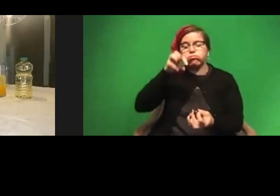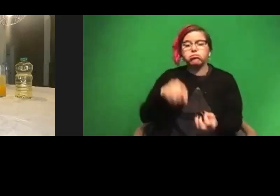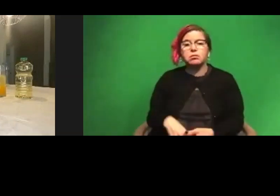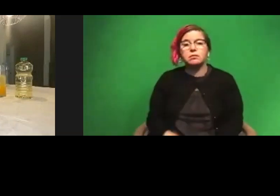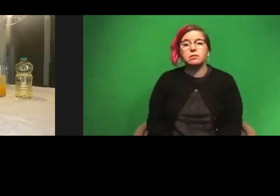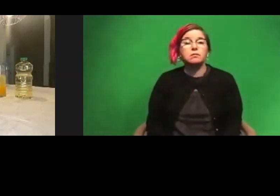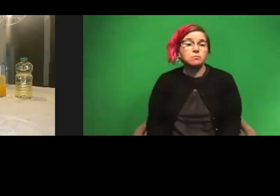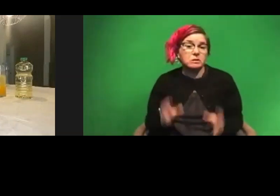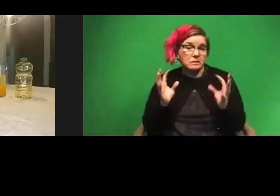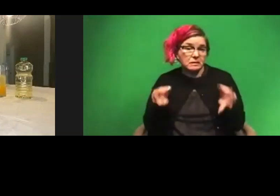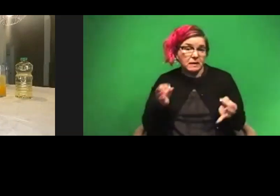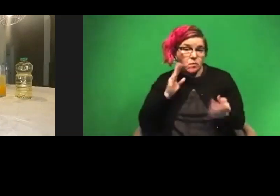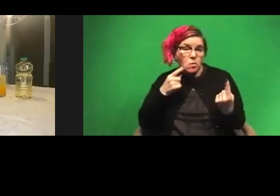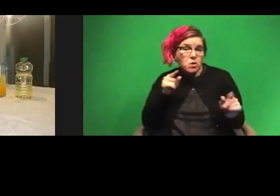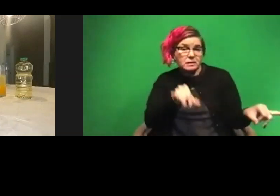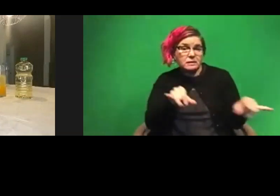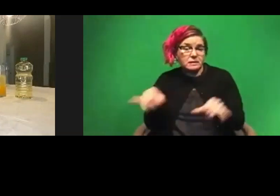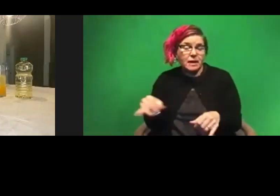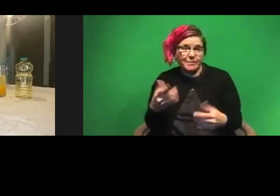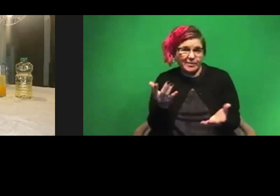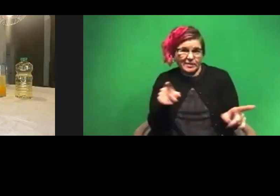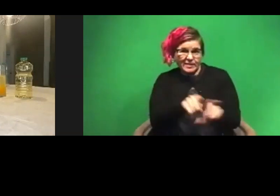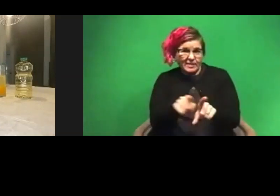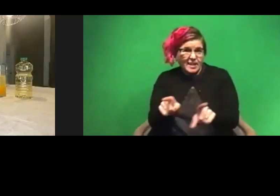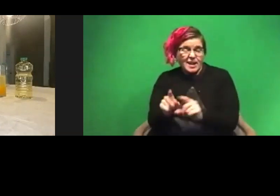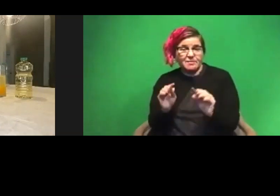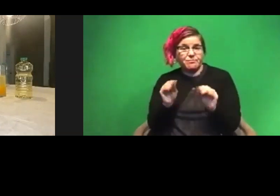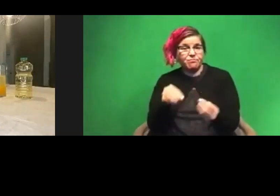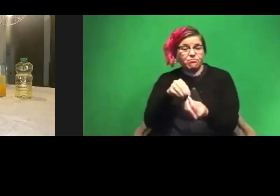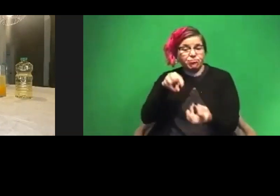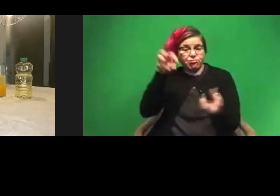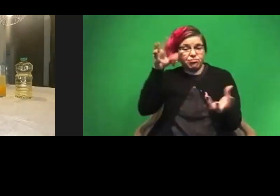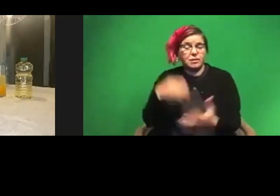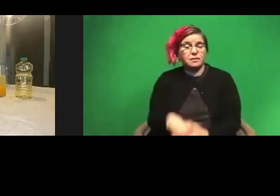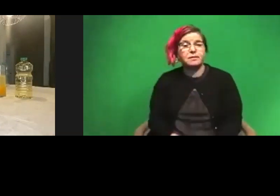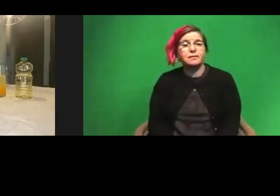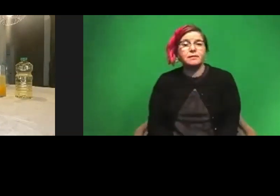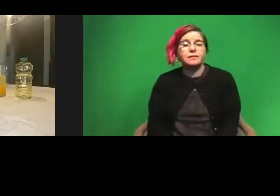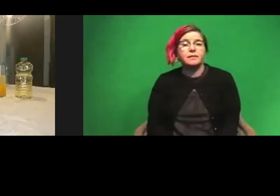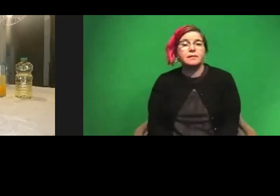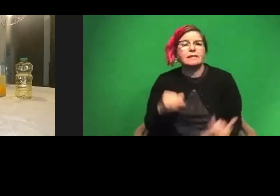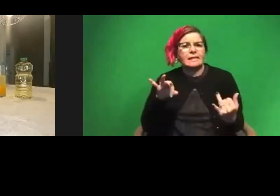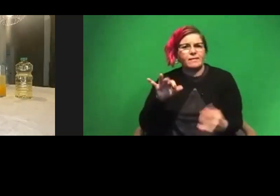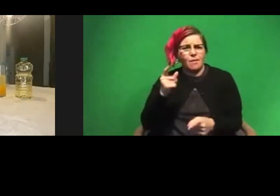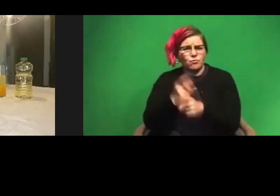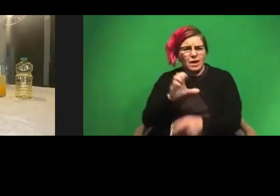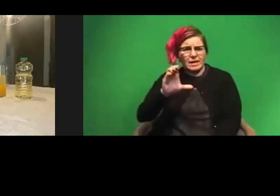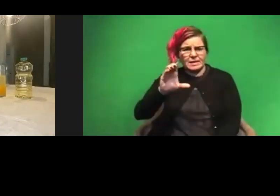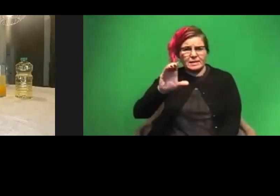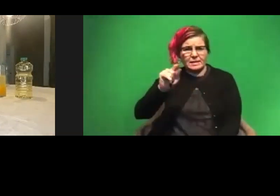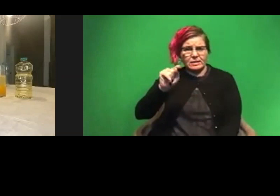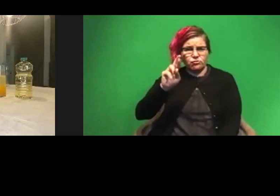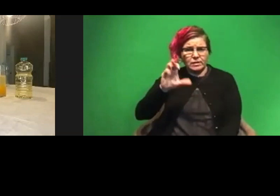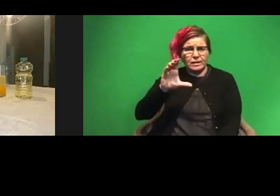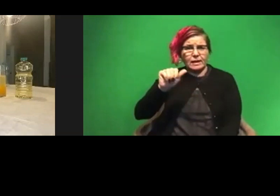it definitely will work with this because that's all I did here was give it off, um, the bubble effect. And if I'm not mistaken, that's citric. Both of those ingredients are